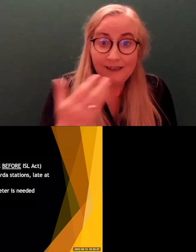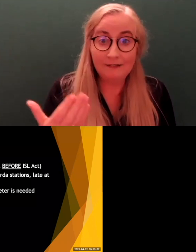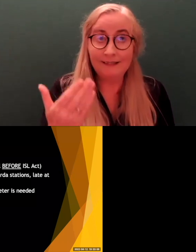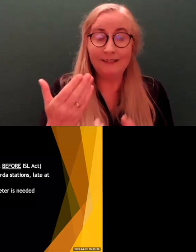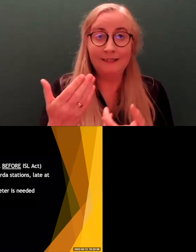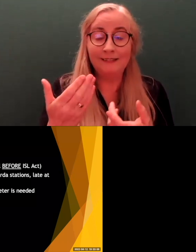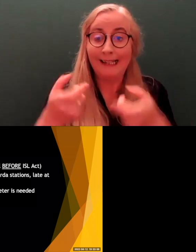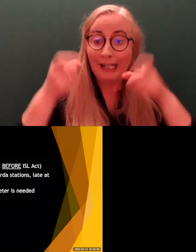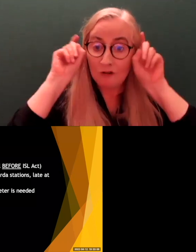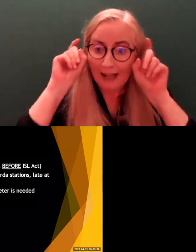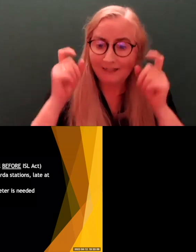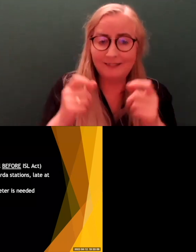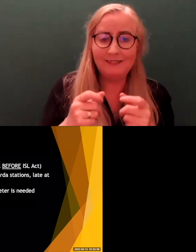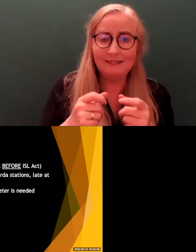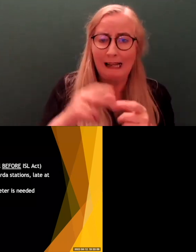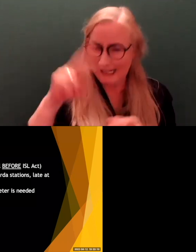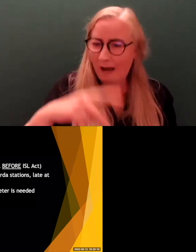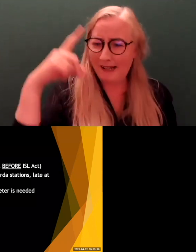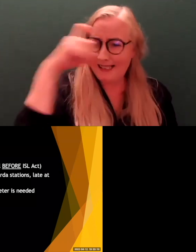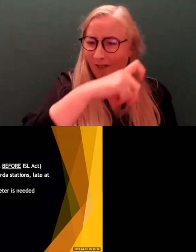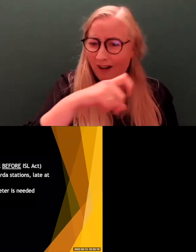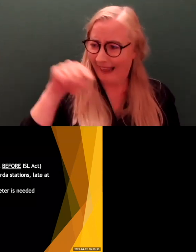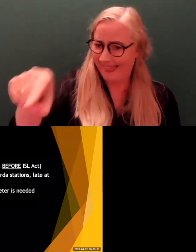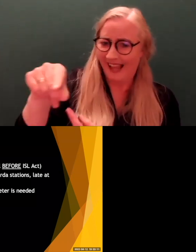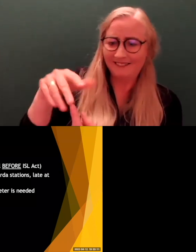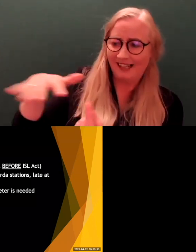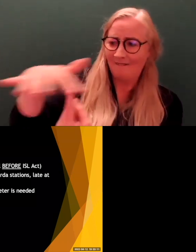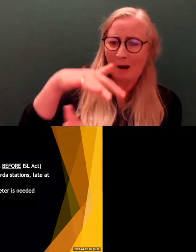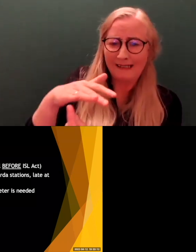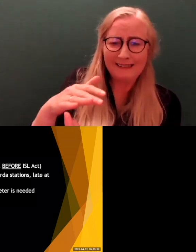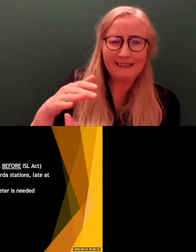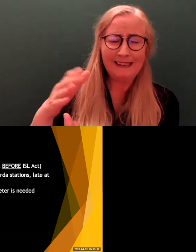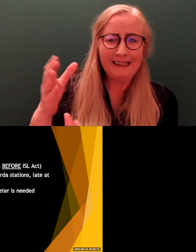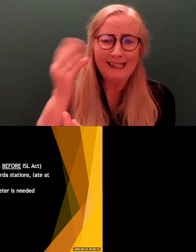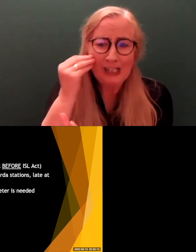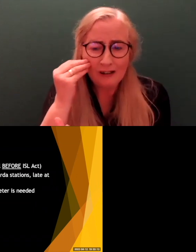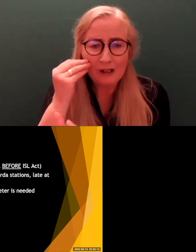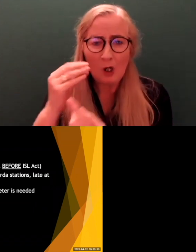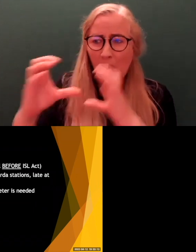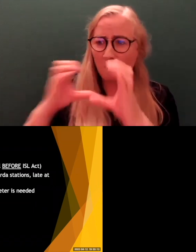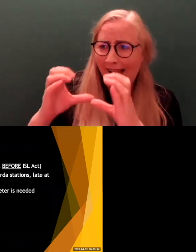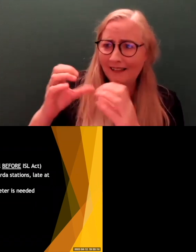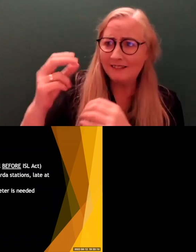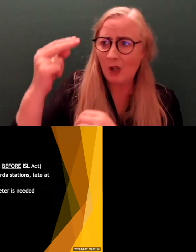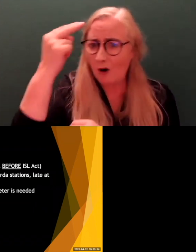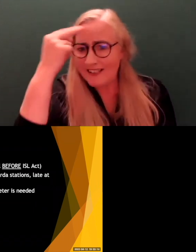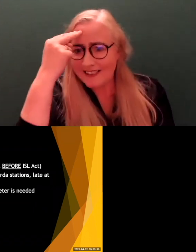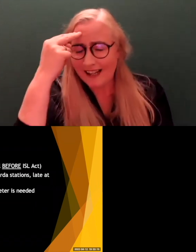very difficult, actually, in that environment to hear or to communicate or to understand. So maybe ISL is better.